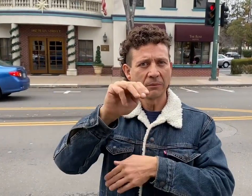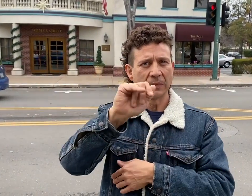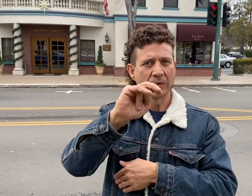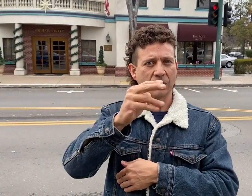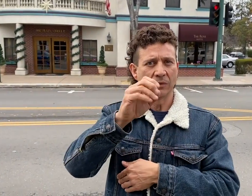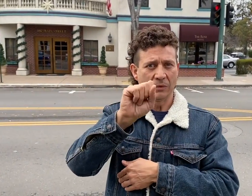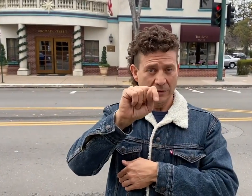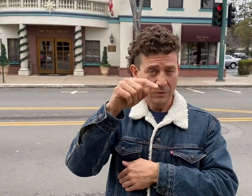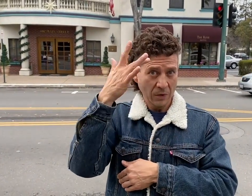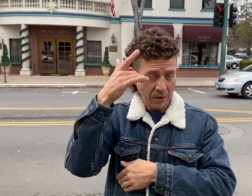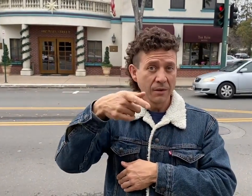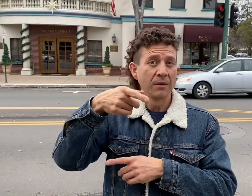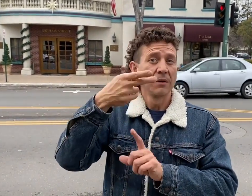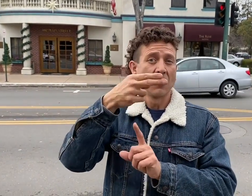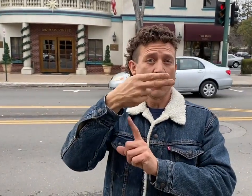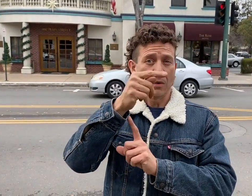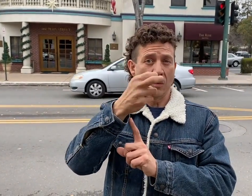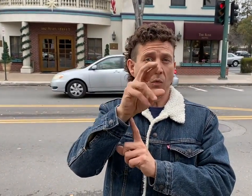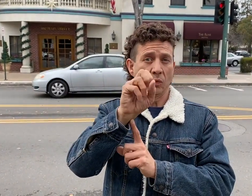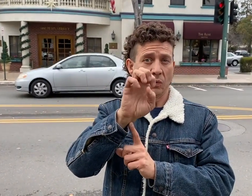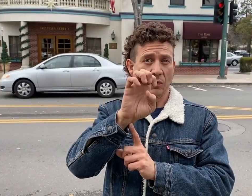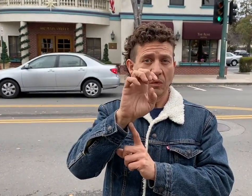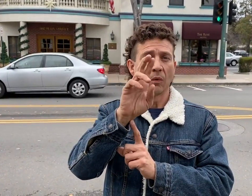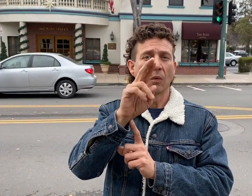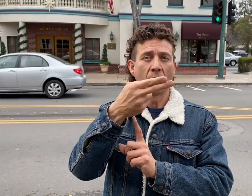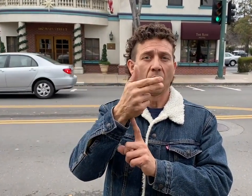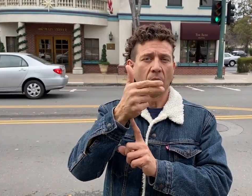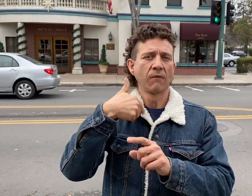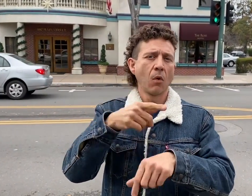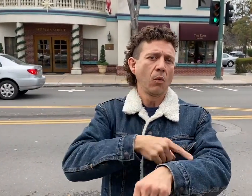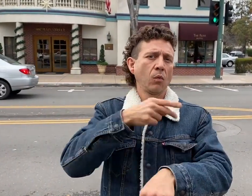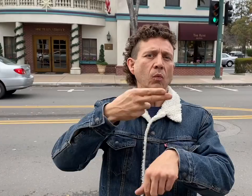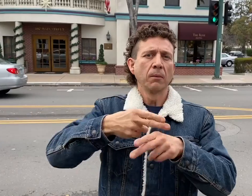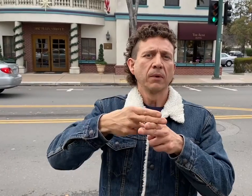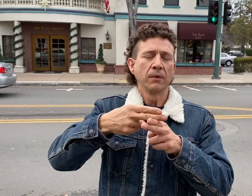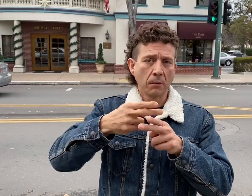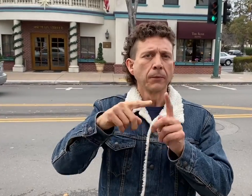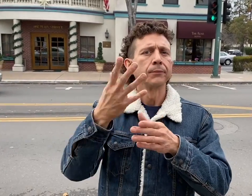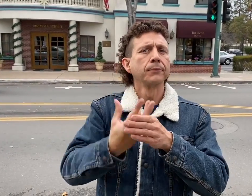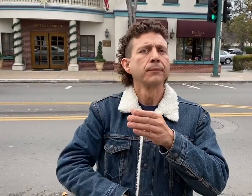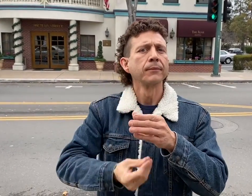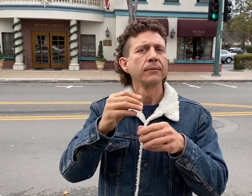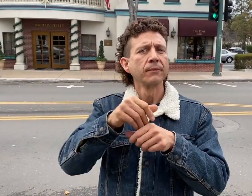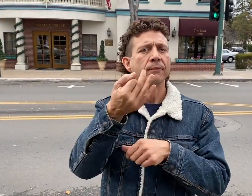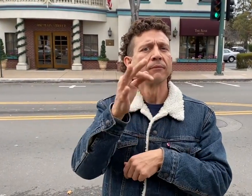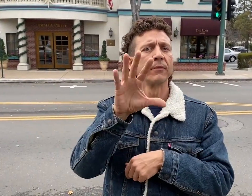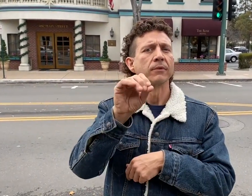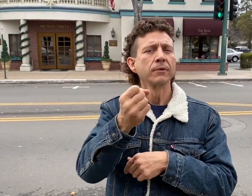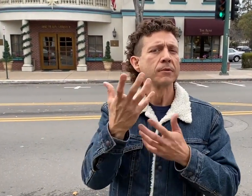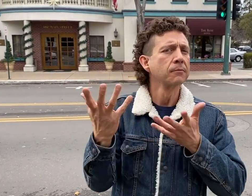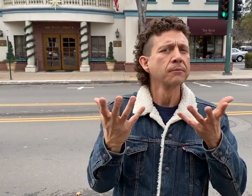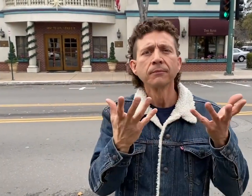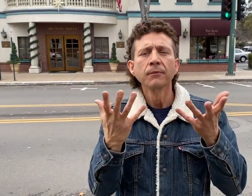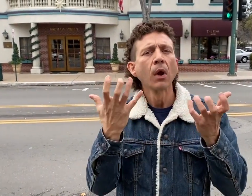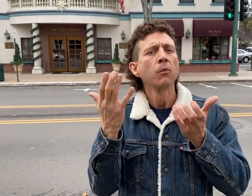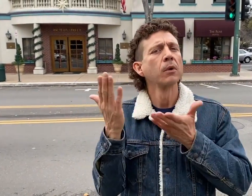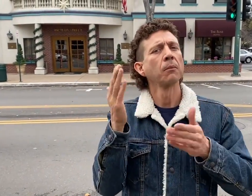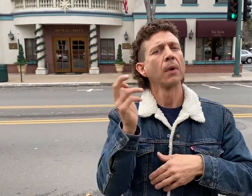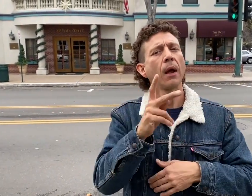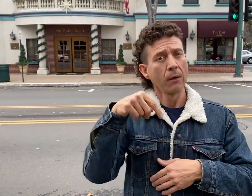After it shut down in the 50s, it always felt like a piece of Main Street history was missing and the reputation of the